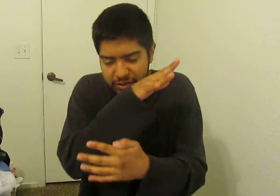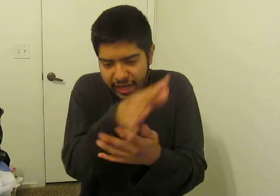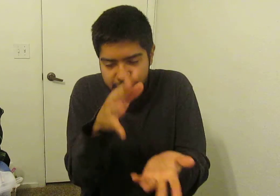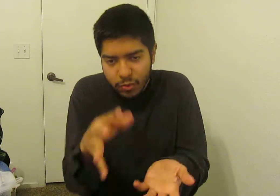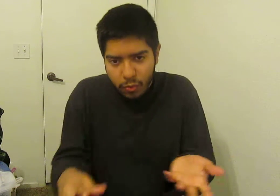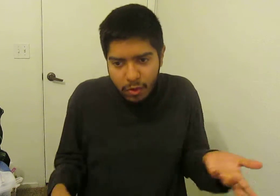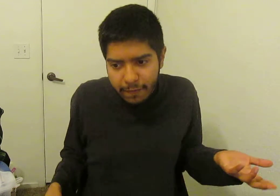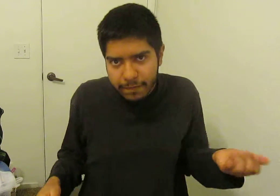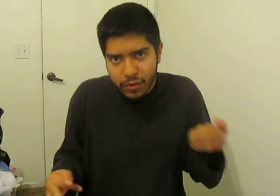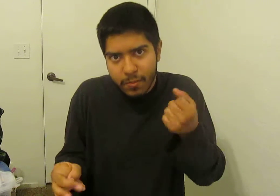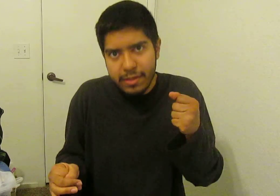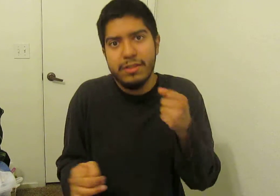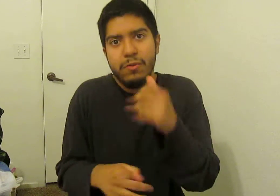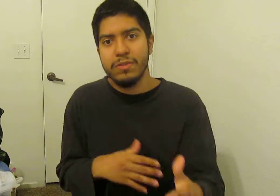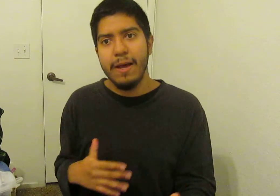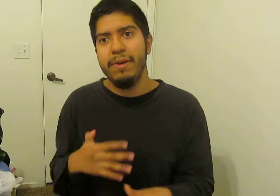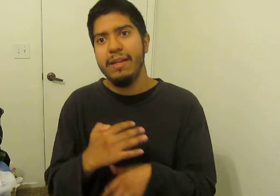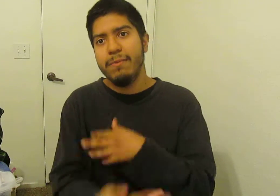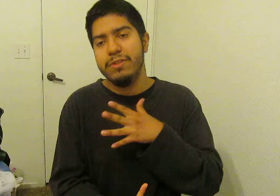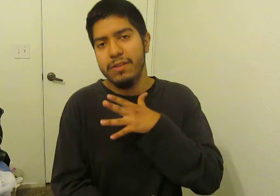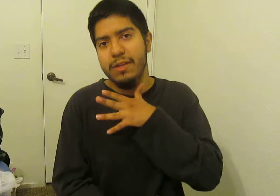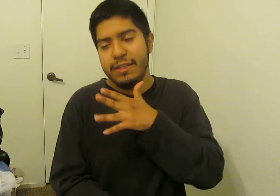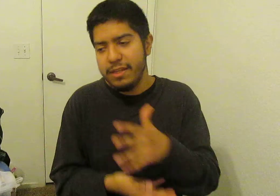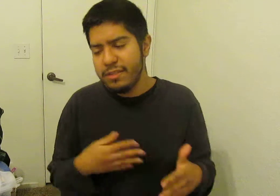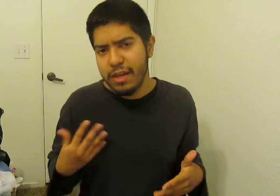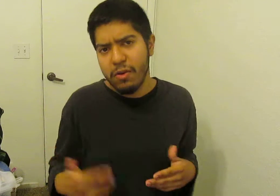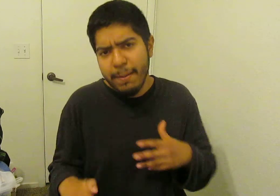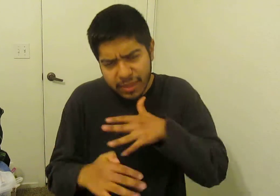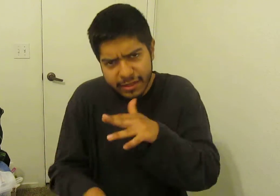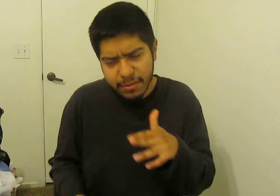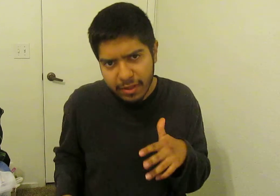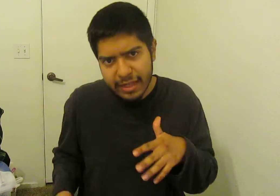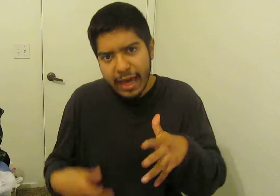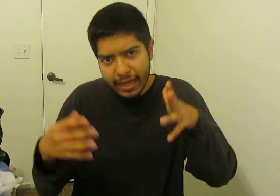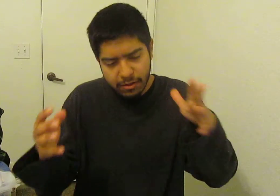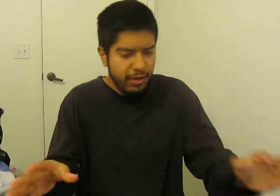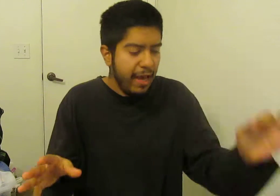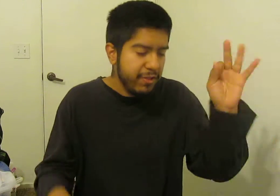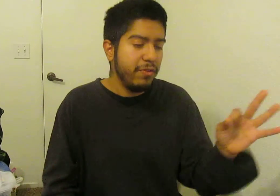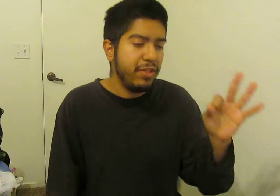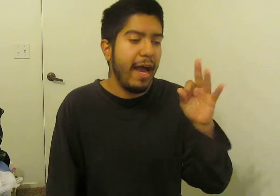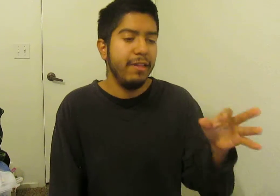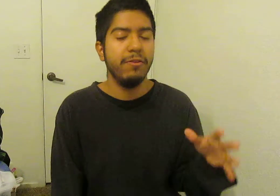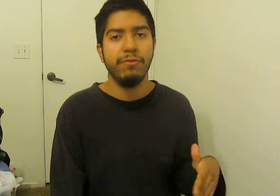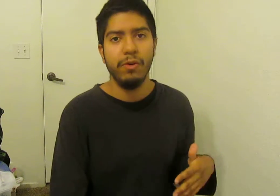change the world of humans and ghouls not being able to exist together, I'm thinking it's implying that either are going to have a solution either through